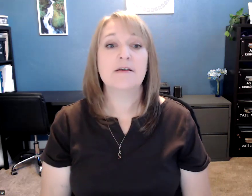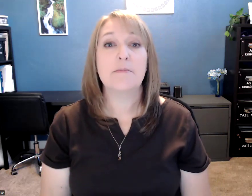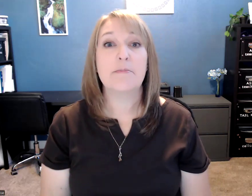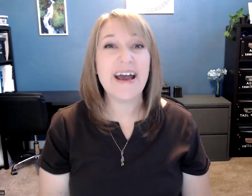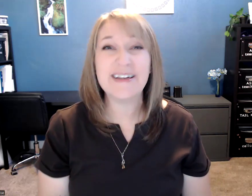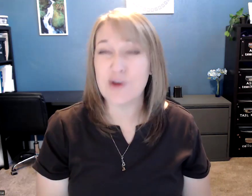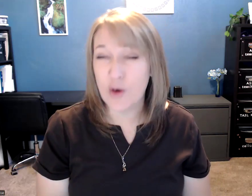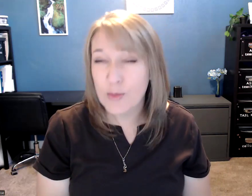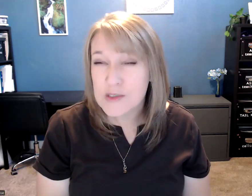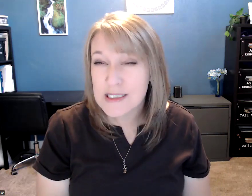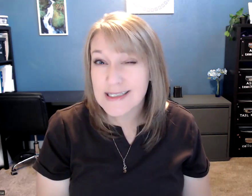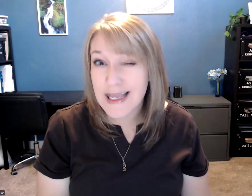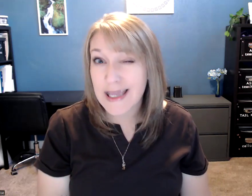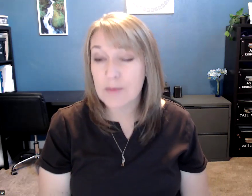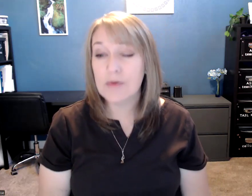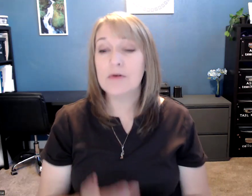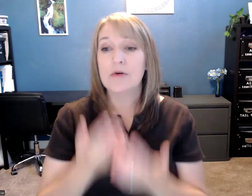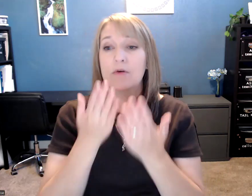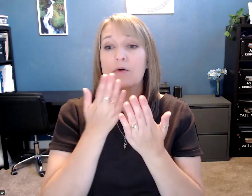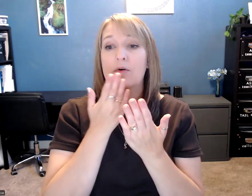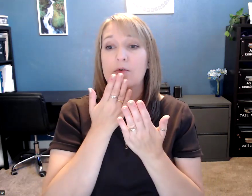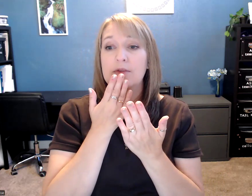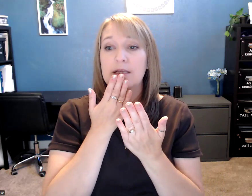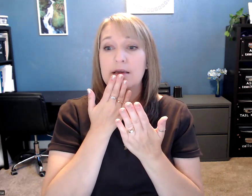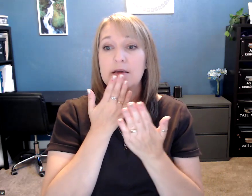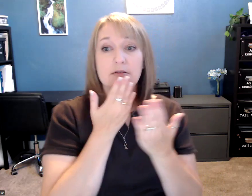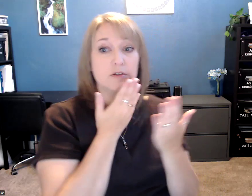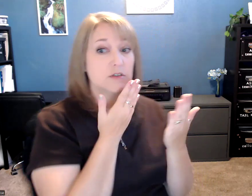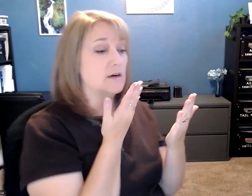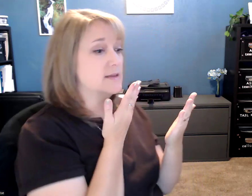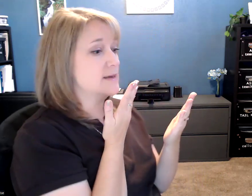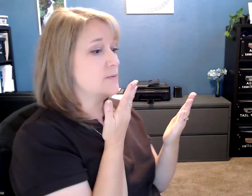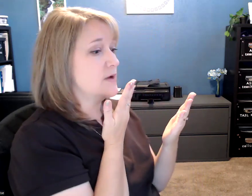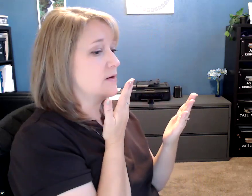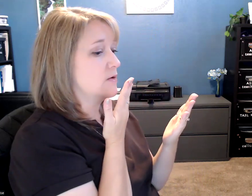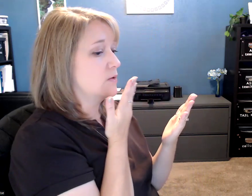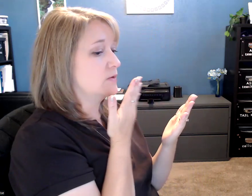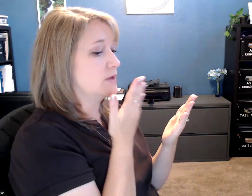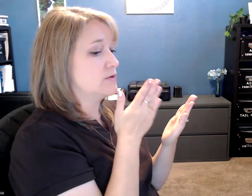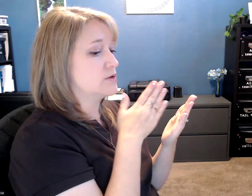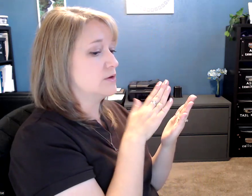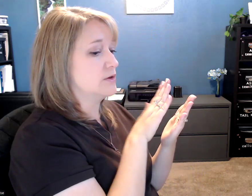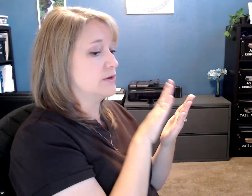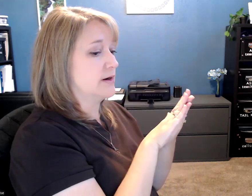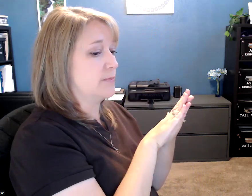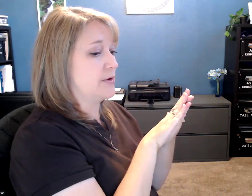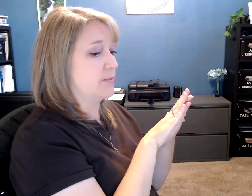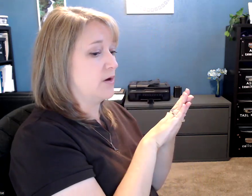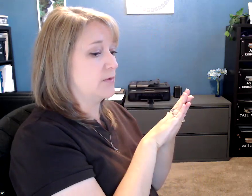Bad is almost the same only, so you start in the same way, only you turn your palm